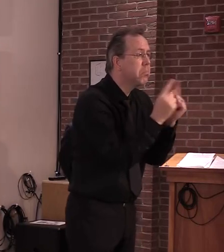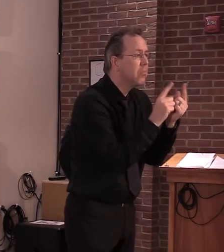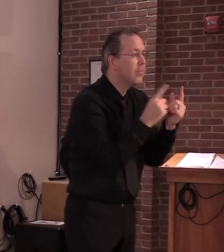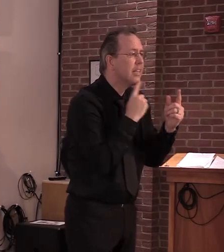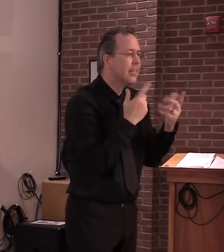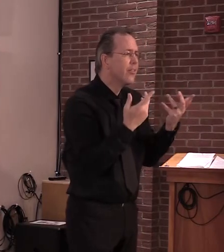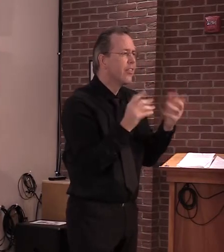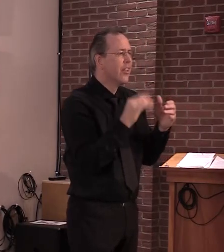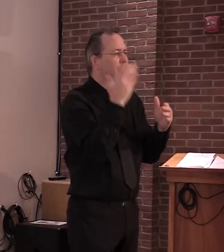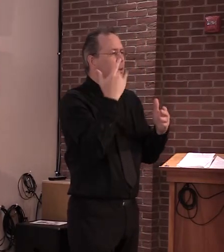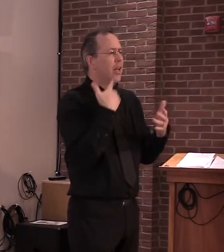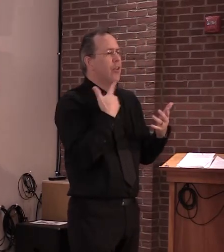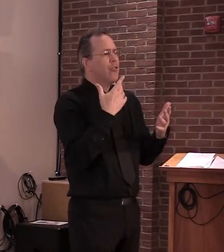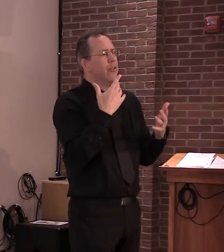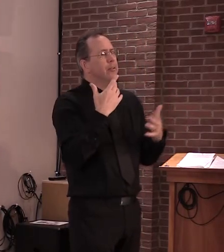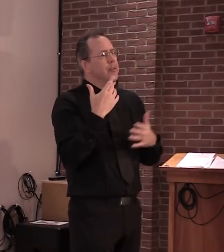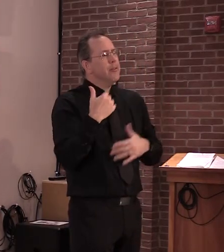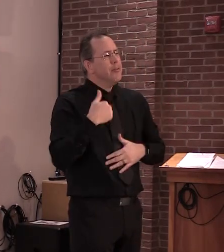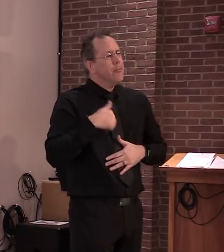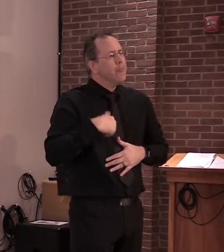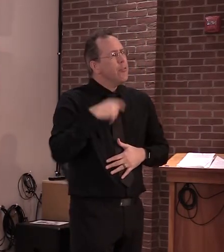uh, is the cautious approach.